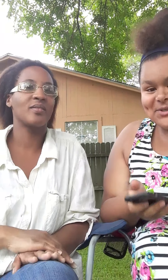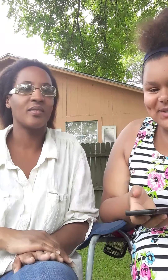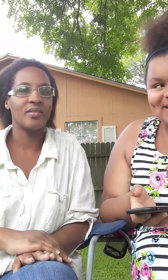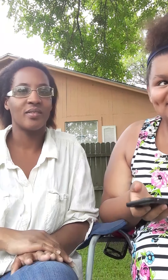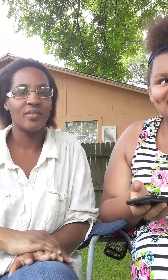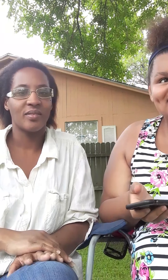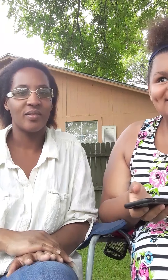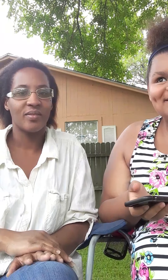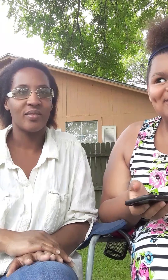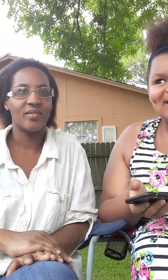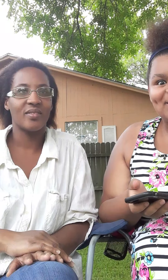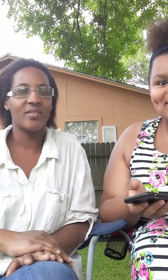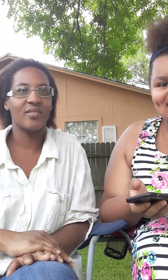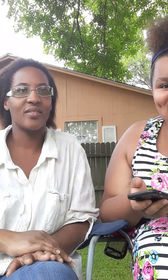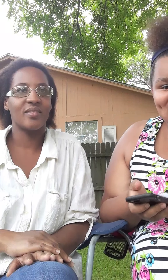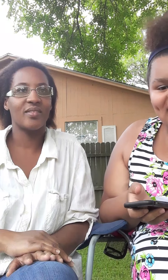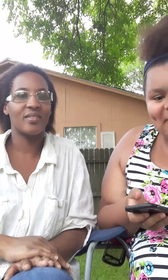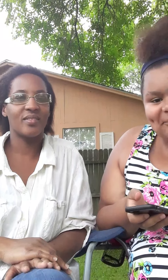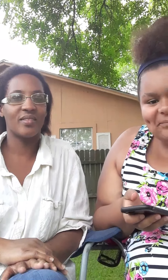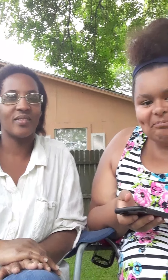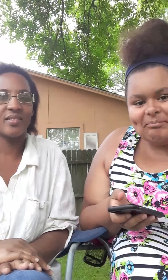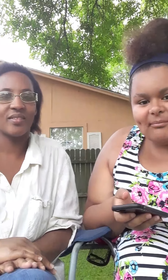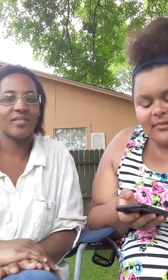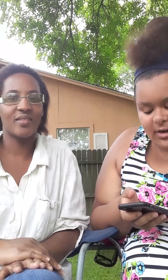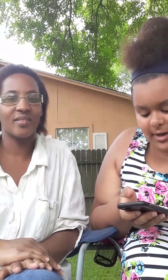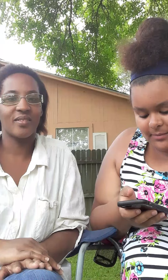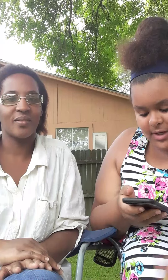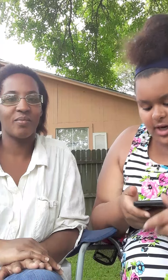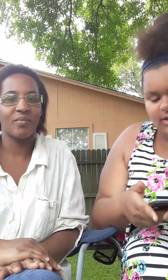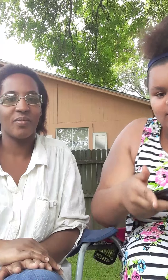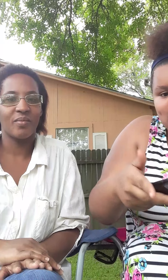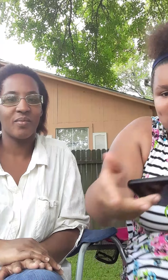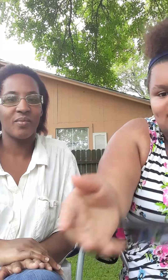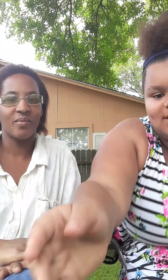the week. You got a couple days. Okay. Okay. Here goes the music edition.